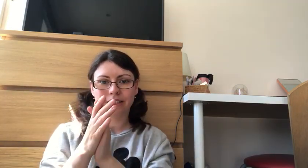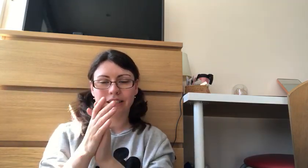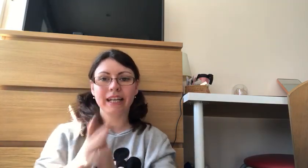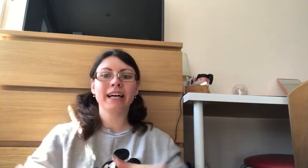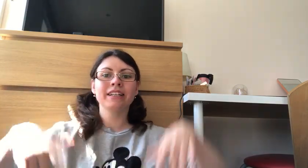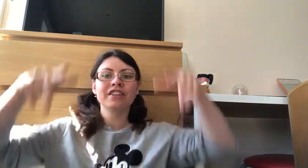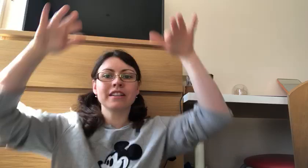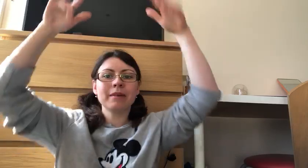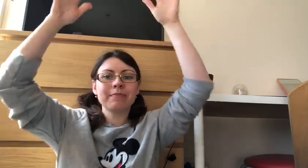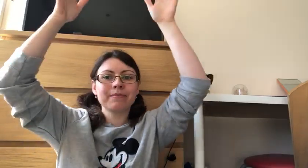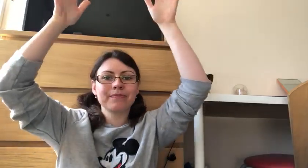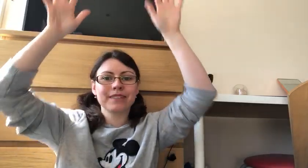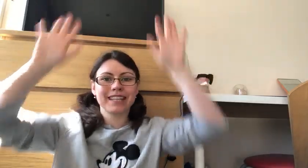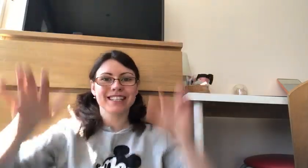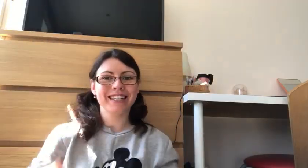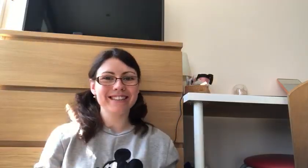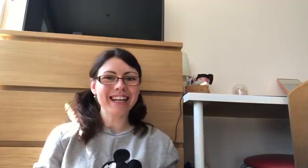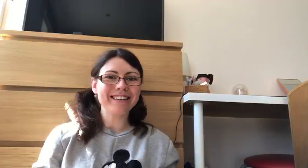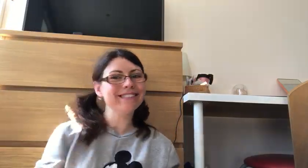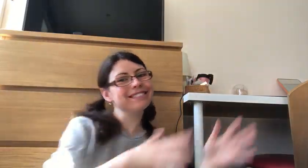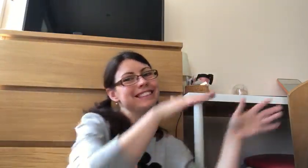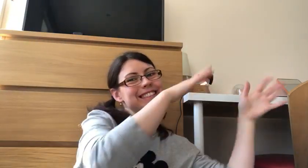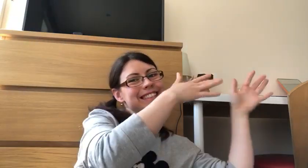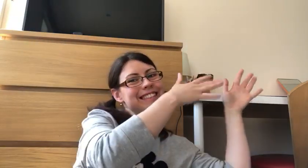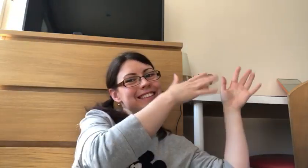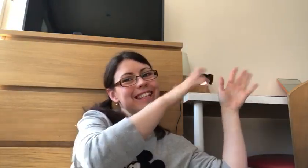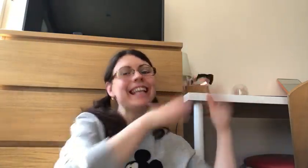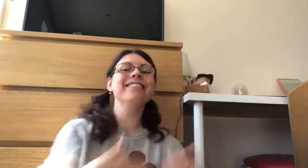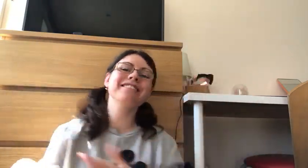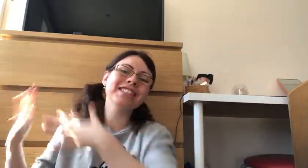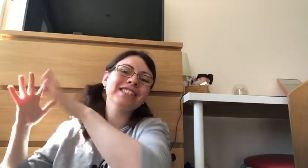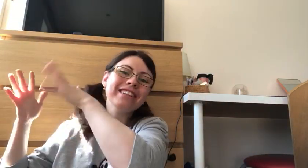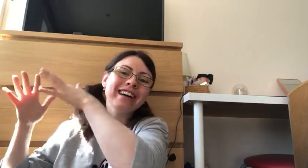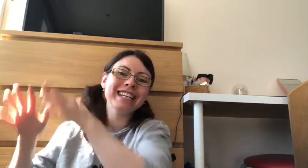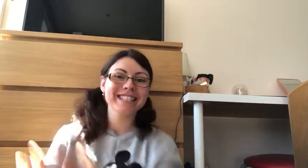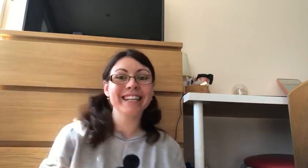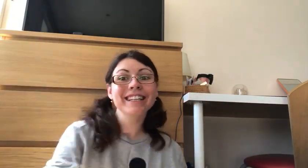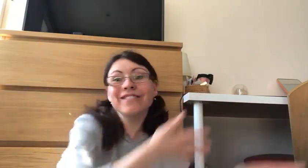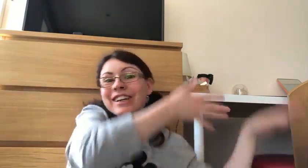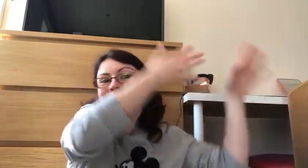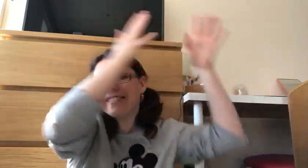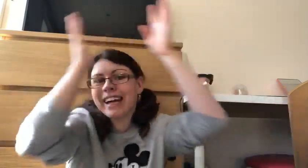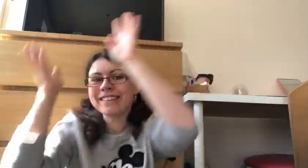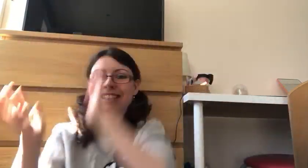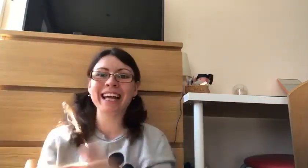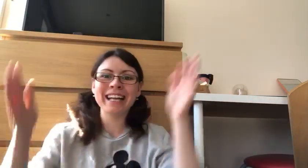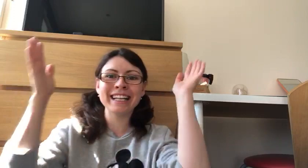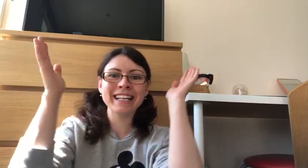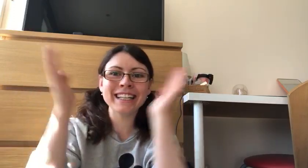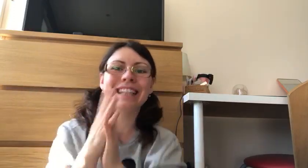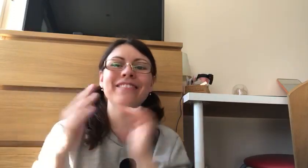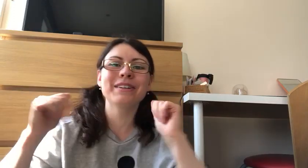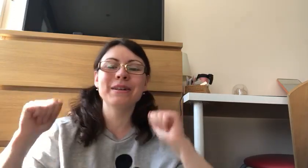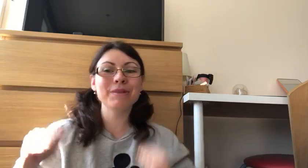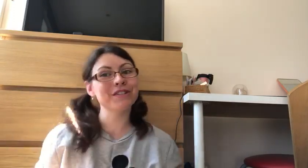and shake them up shake them down to the left to the right shake them all around and clap beautiful